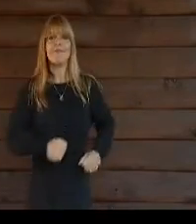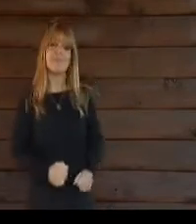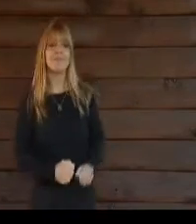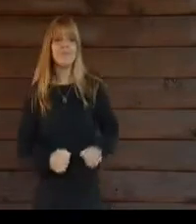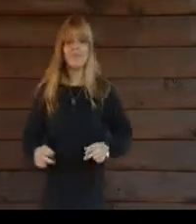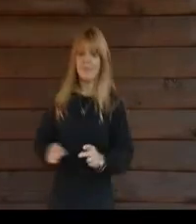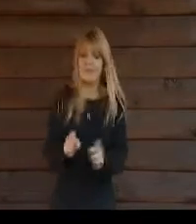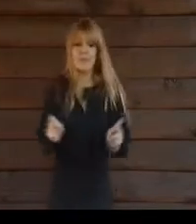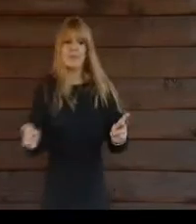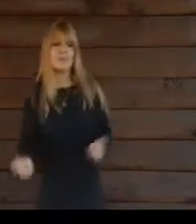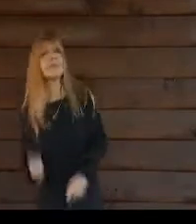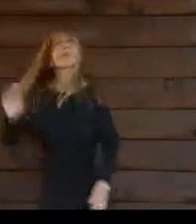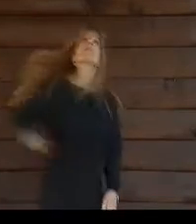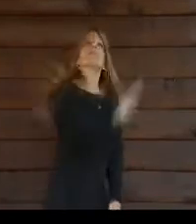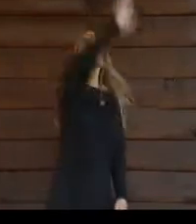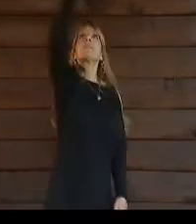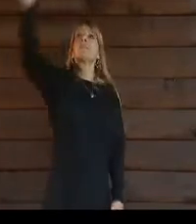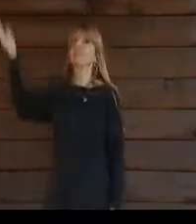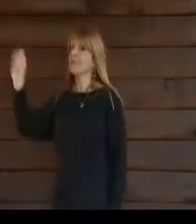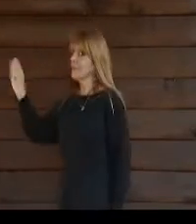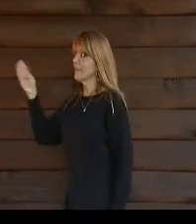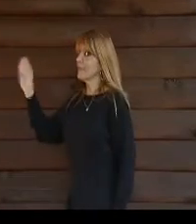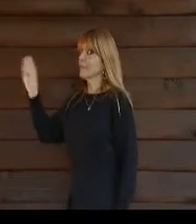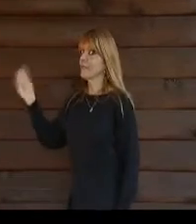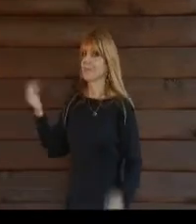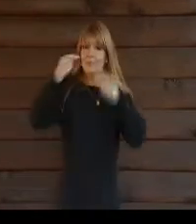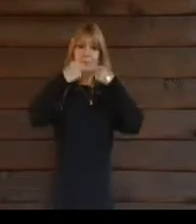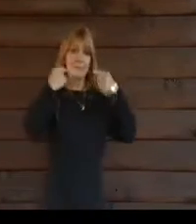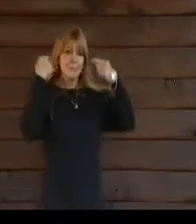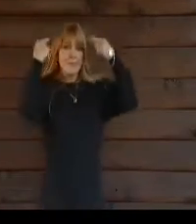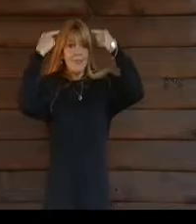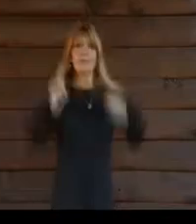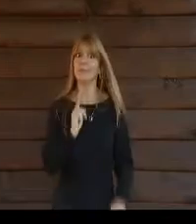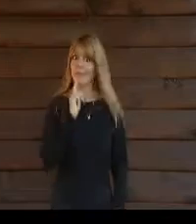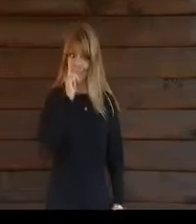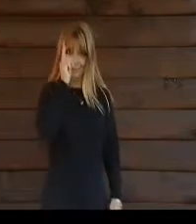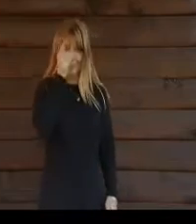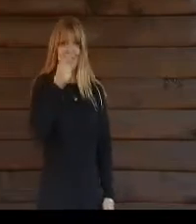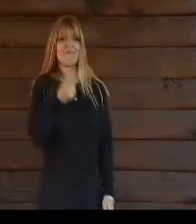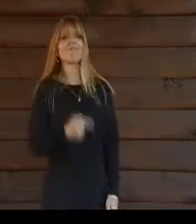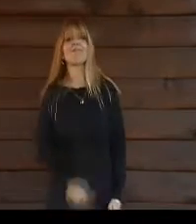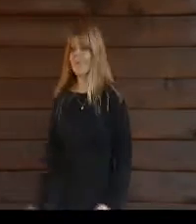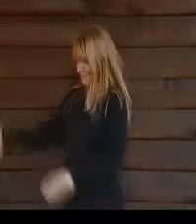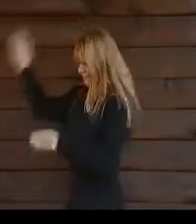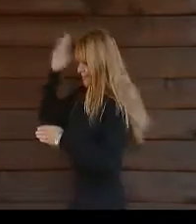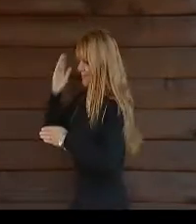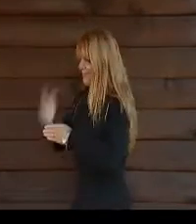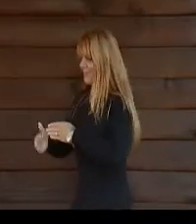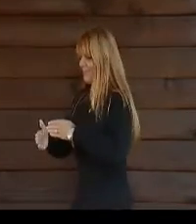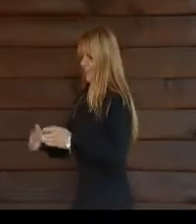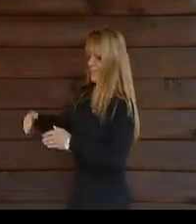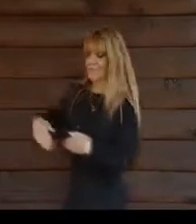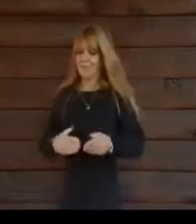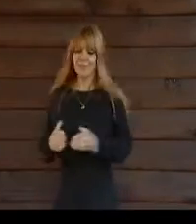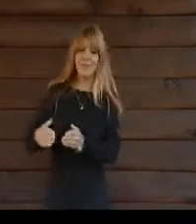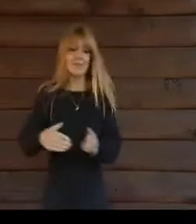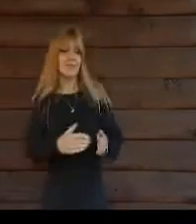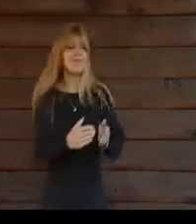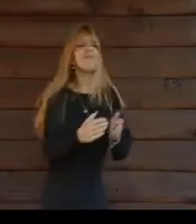That's where the sky's a little bluer Smiles a little truer Down at the end of the road